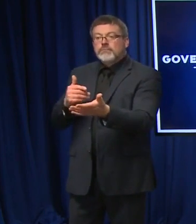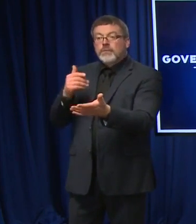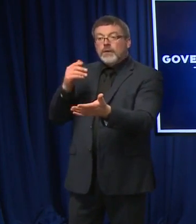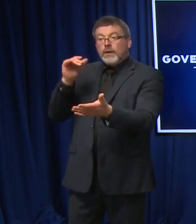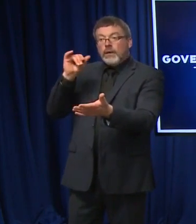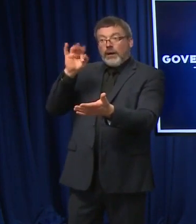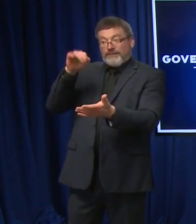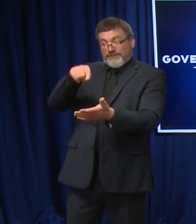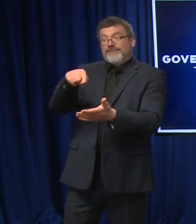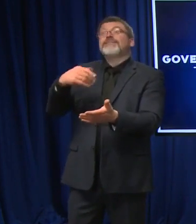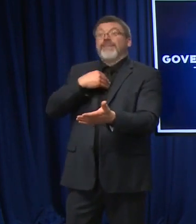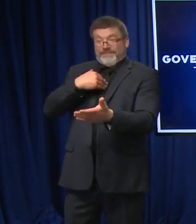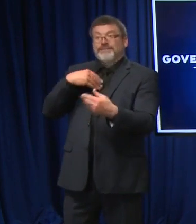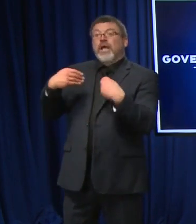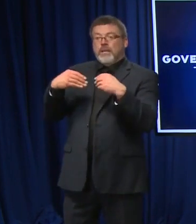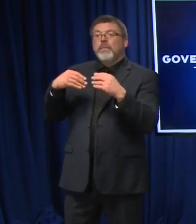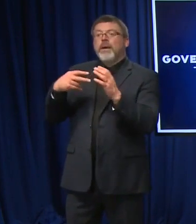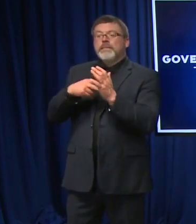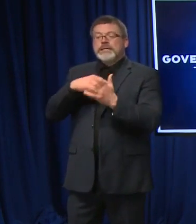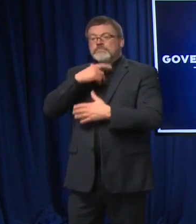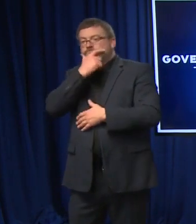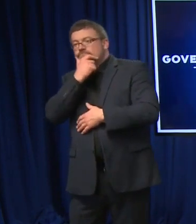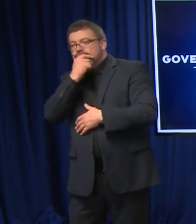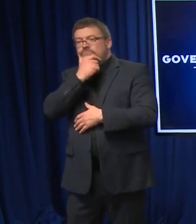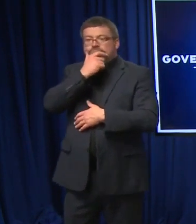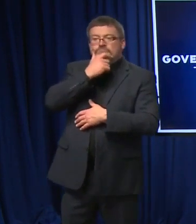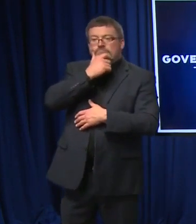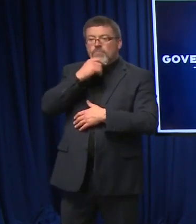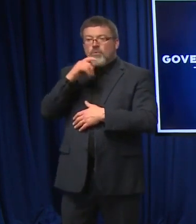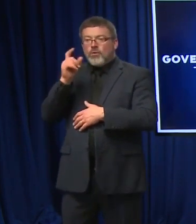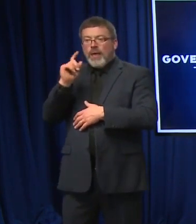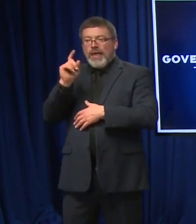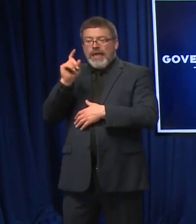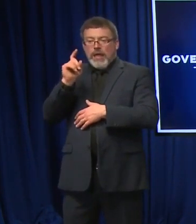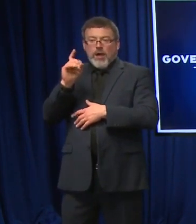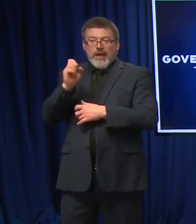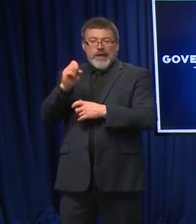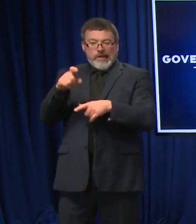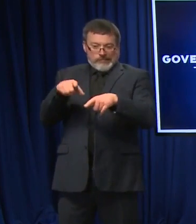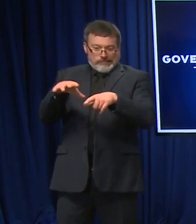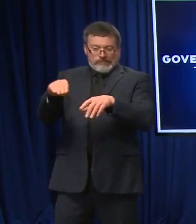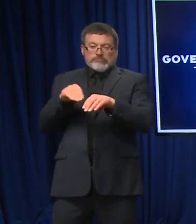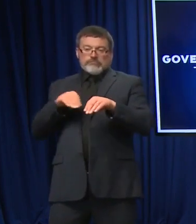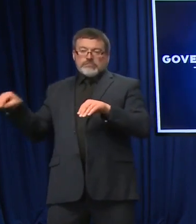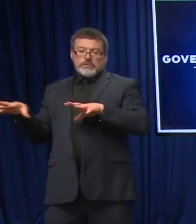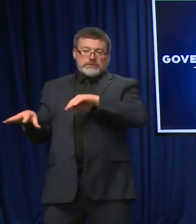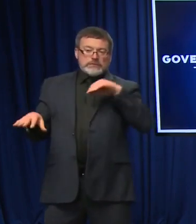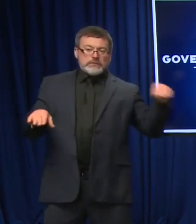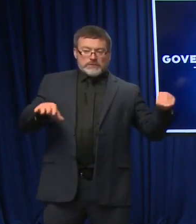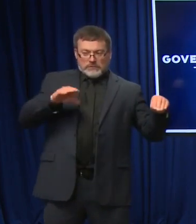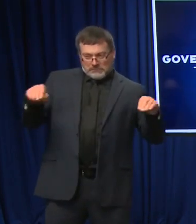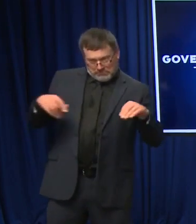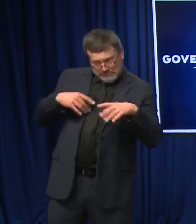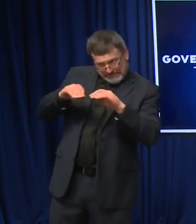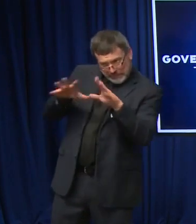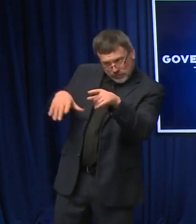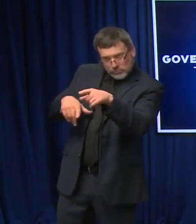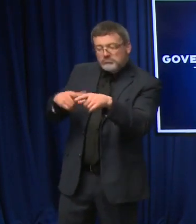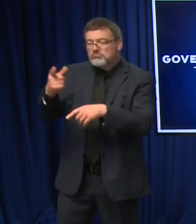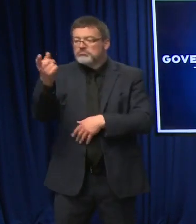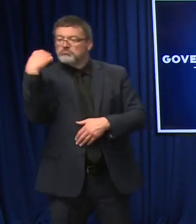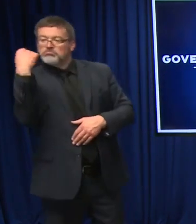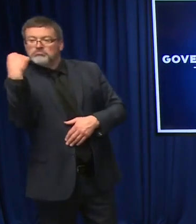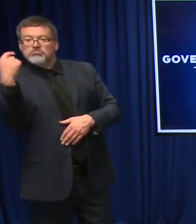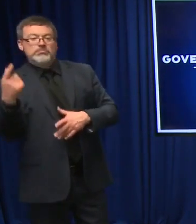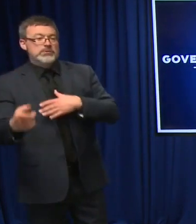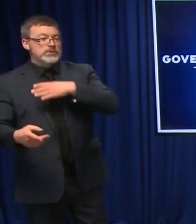trying to provide flexibility on the back end to open up the beds behind the hospitals. I wanted to know a little more